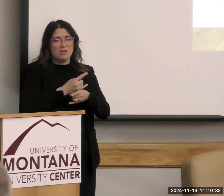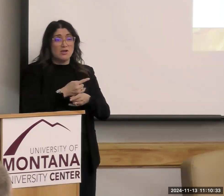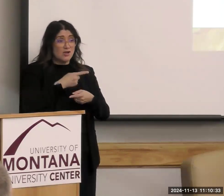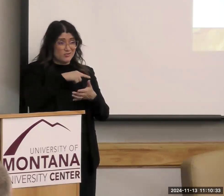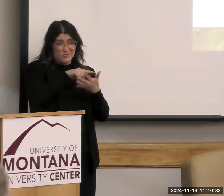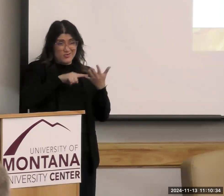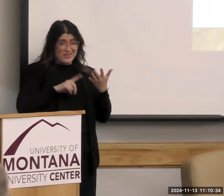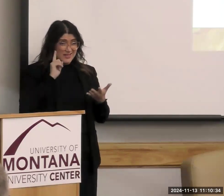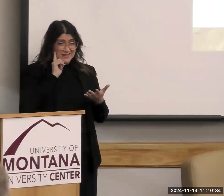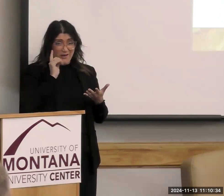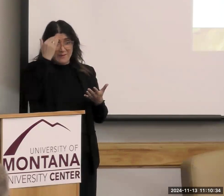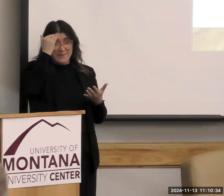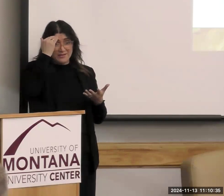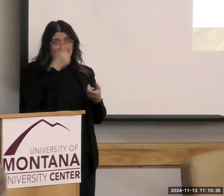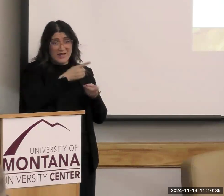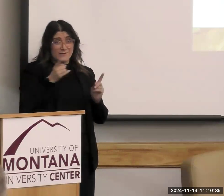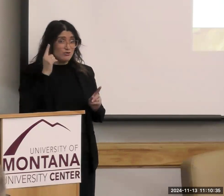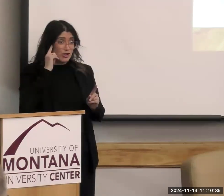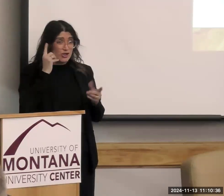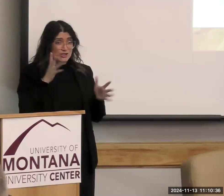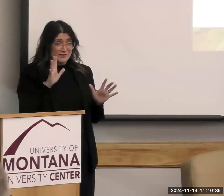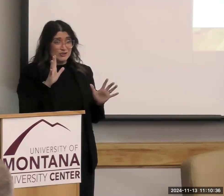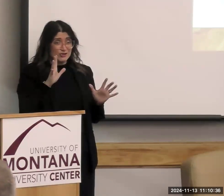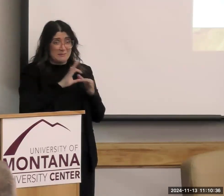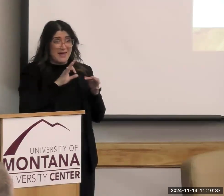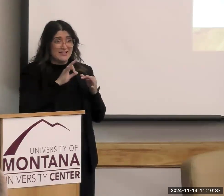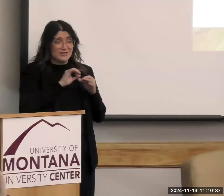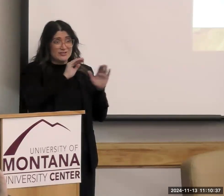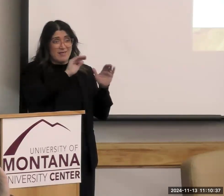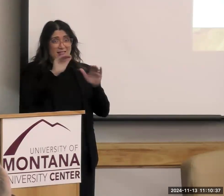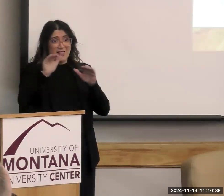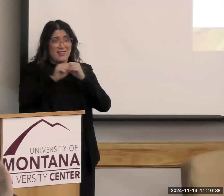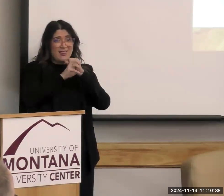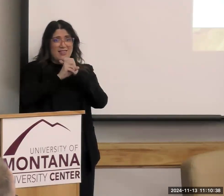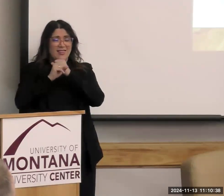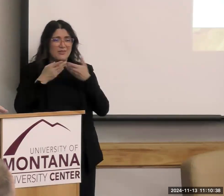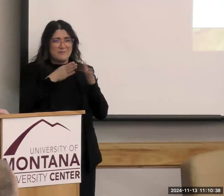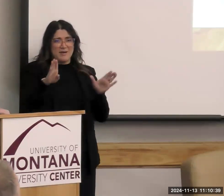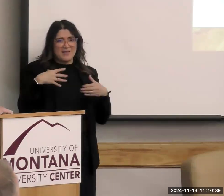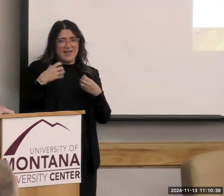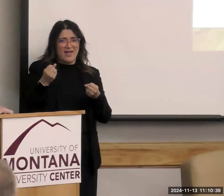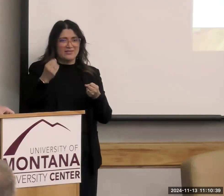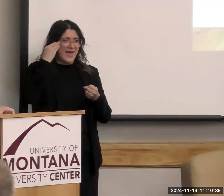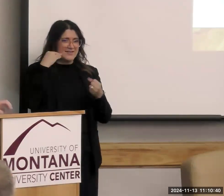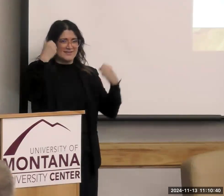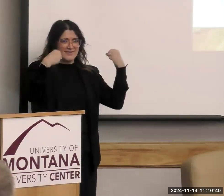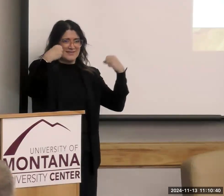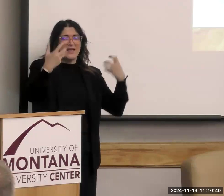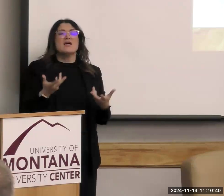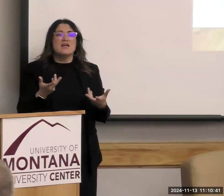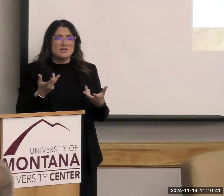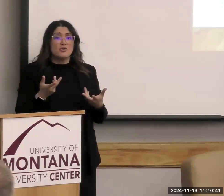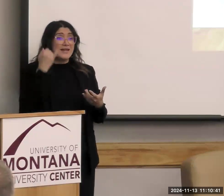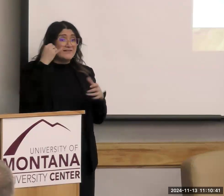familiar? Have you heard these messages being promoted through public health? If you do, you have a good public health